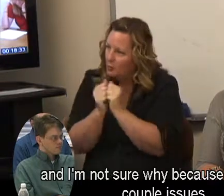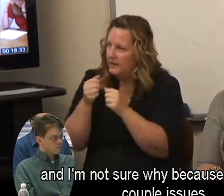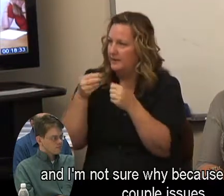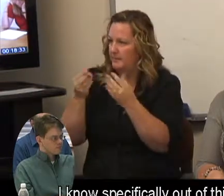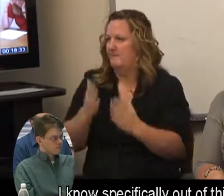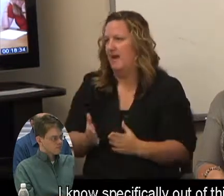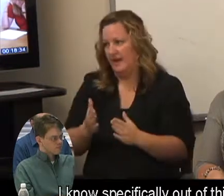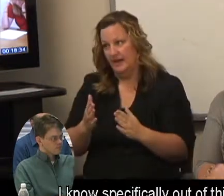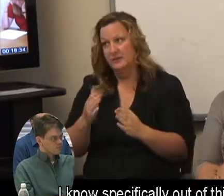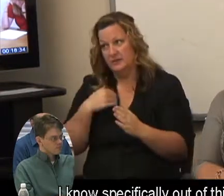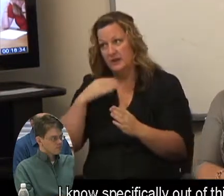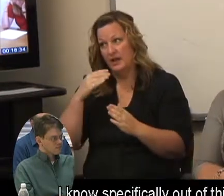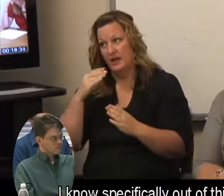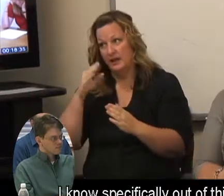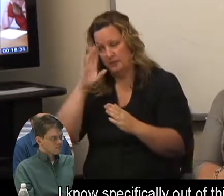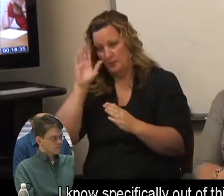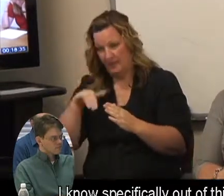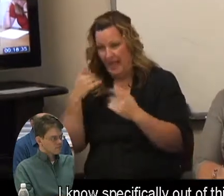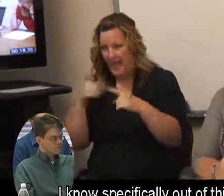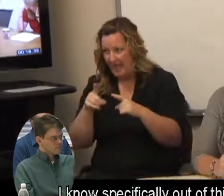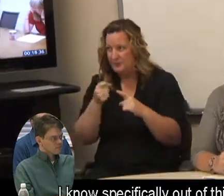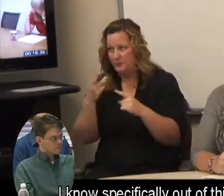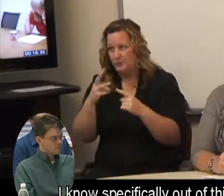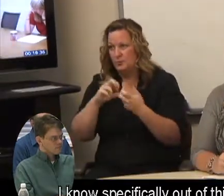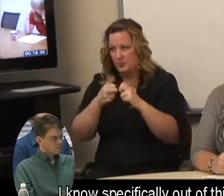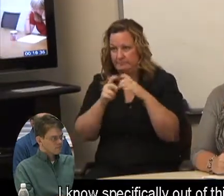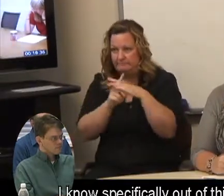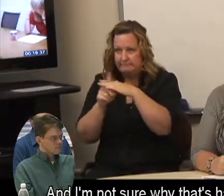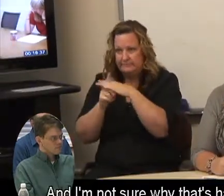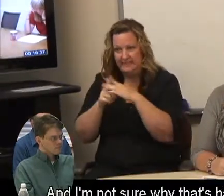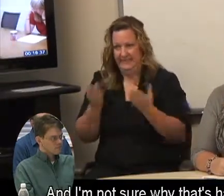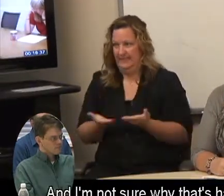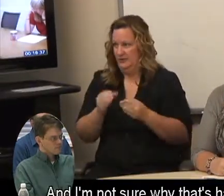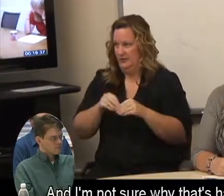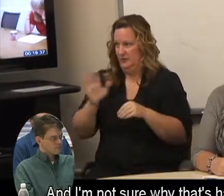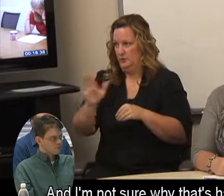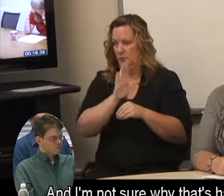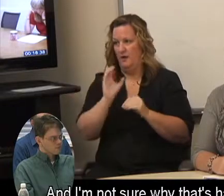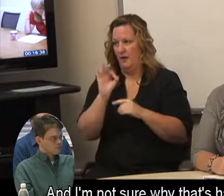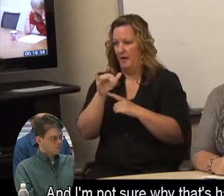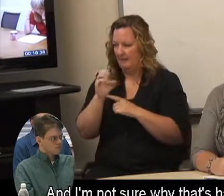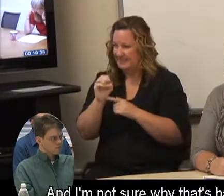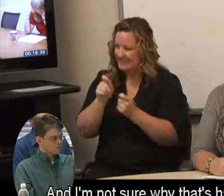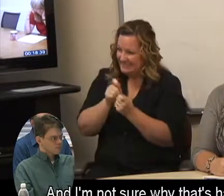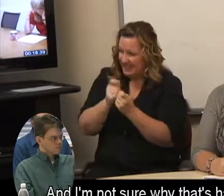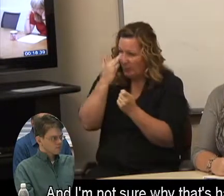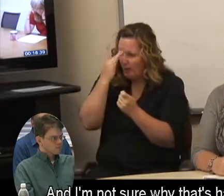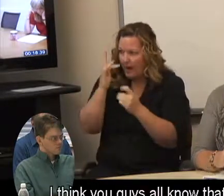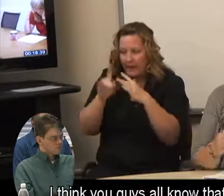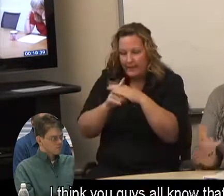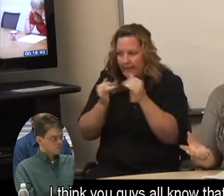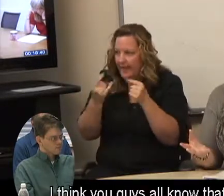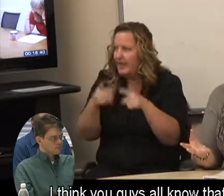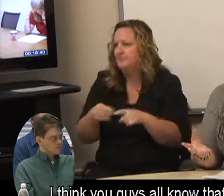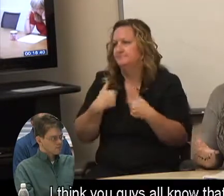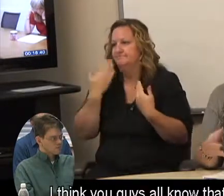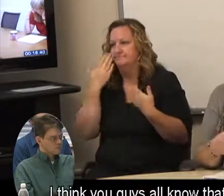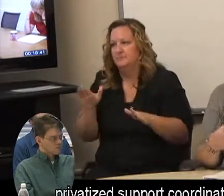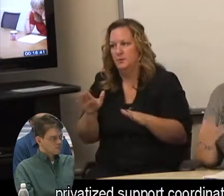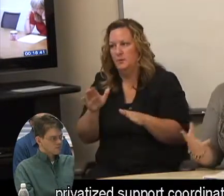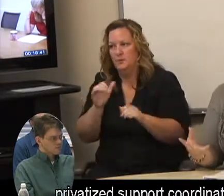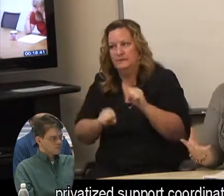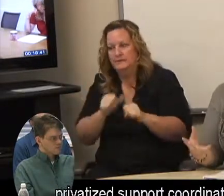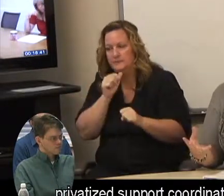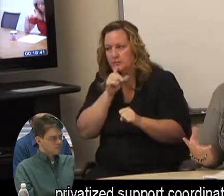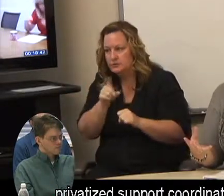issues I know specifically out of this office. And I'm not sure why that's happening. I think you guys all know that we